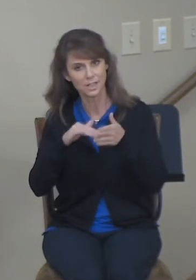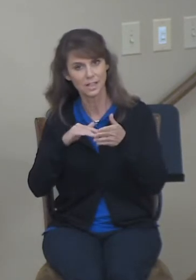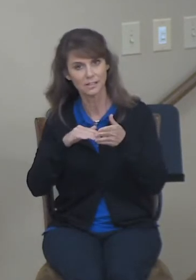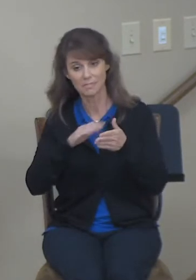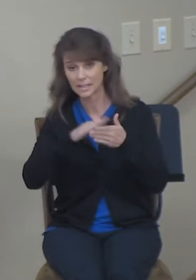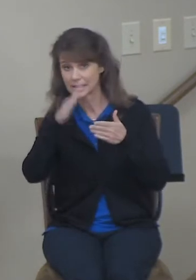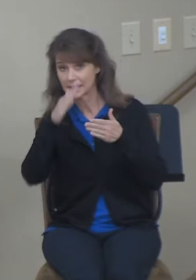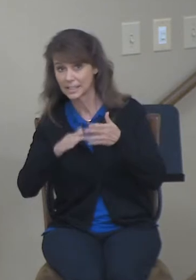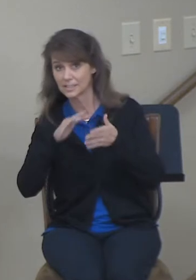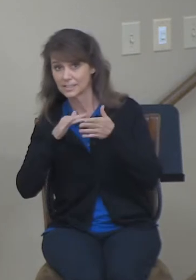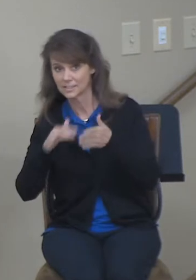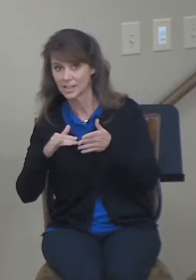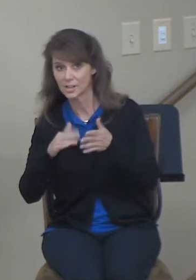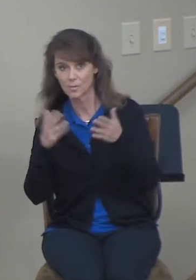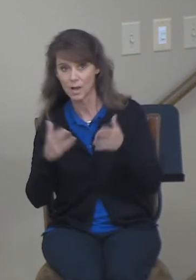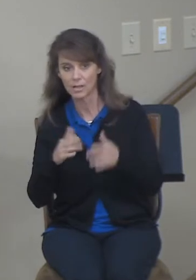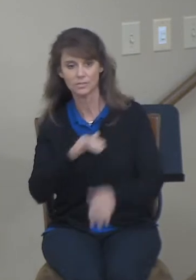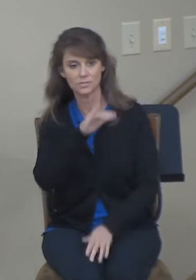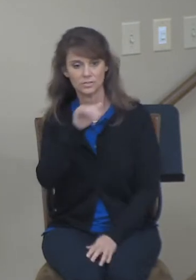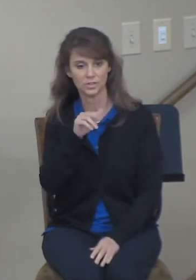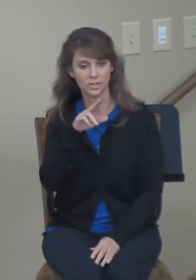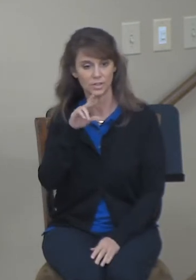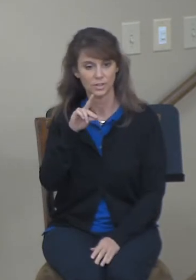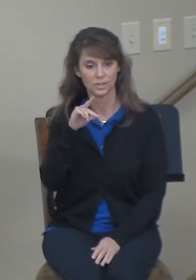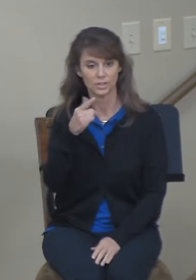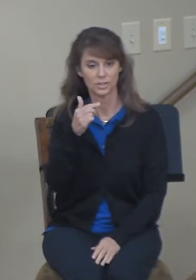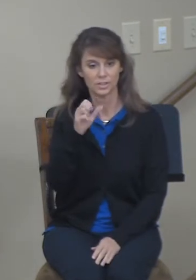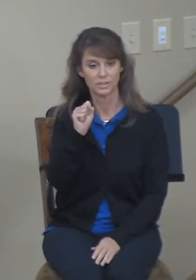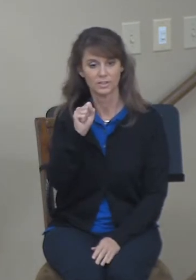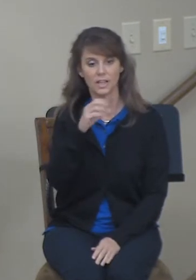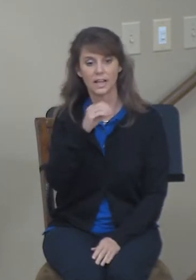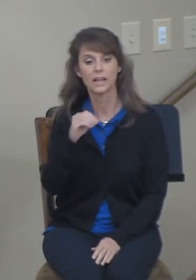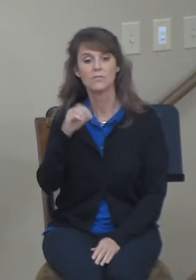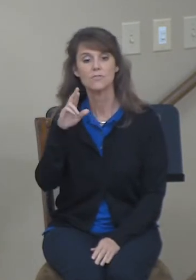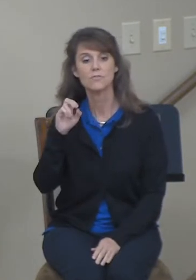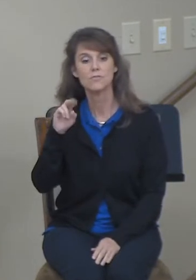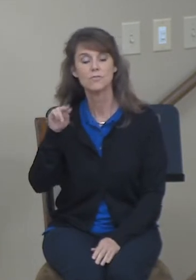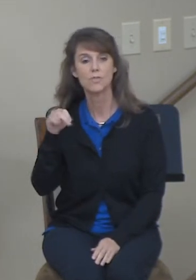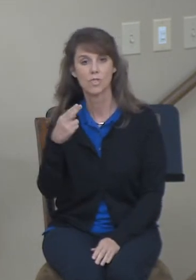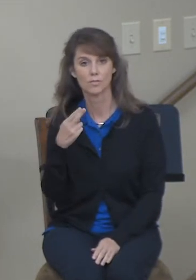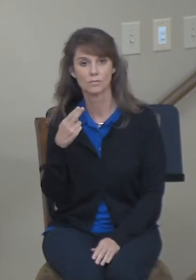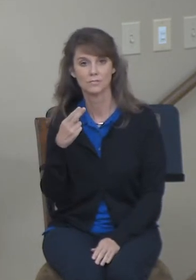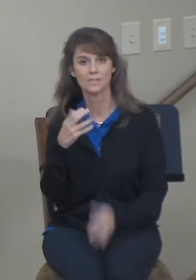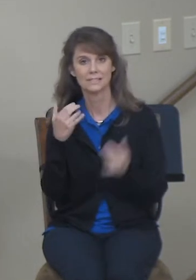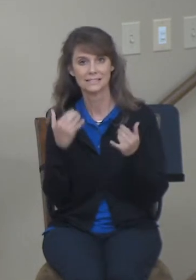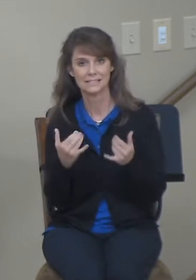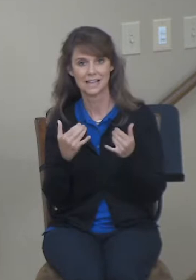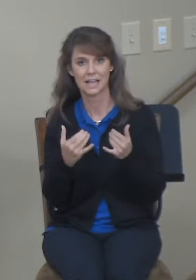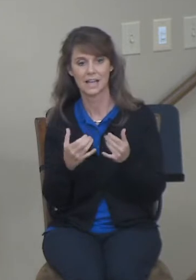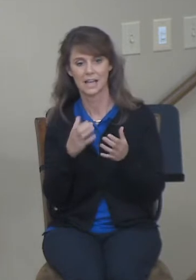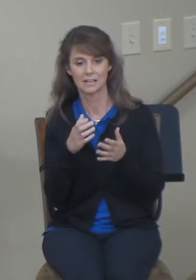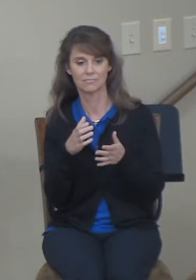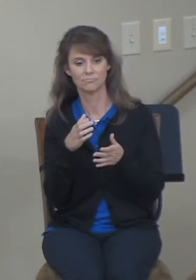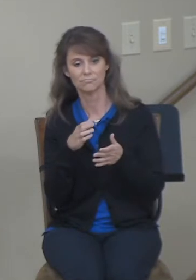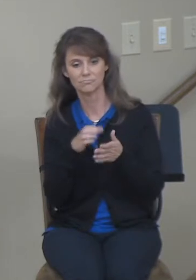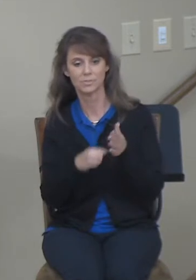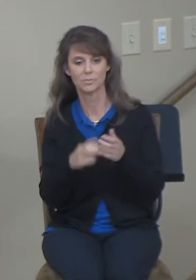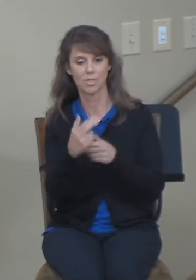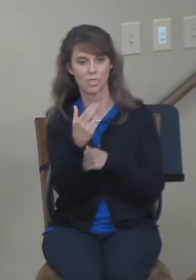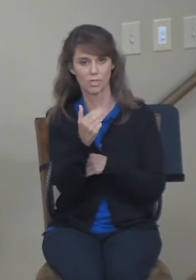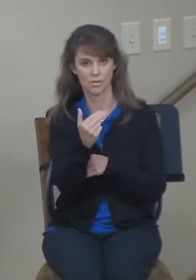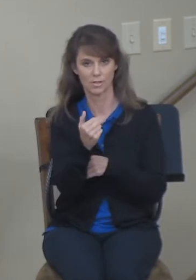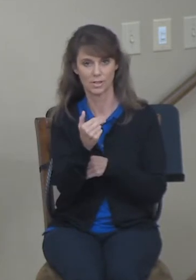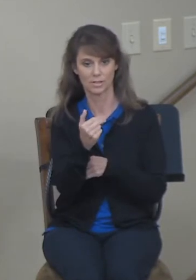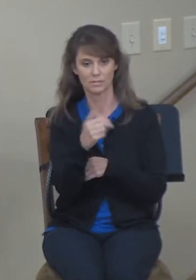study in the books of Judges and Ruth. Tonight we're in Lesson 13, which is the second part of the book of Ruth in chapters